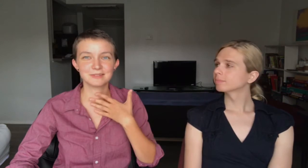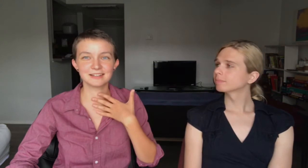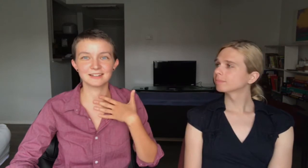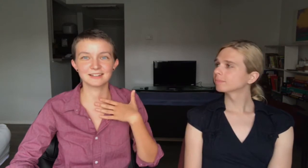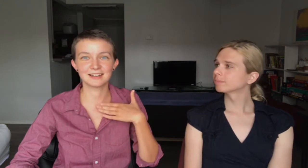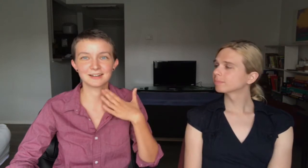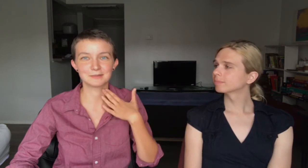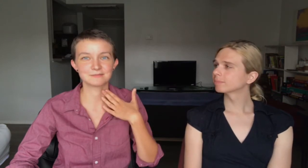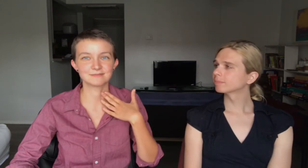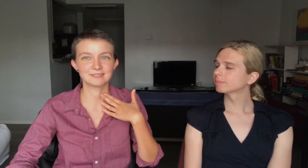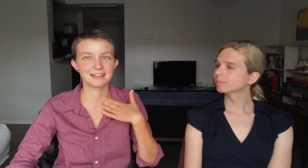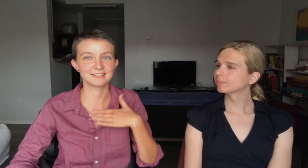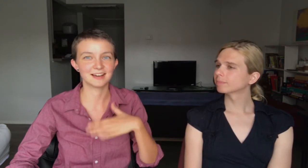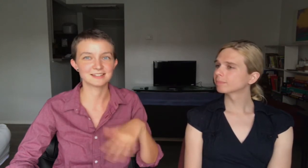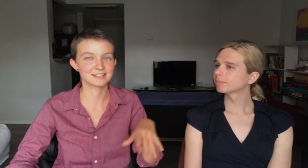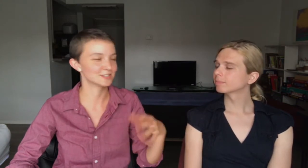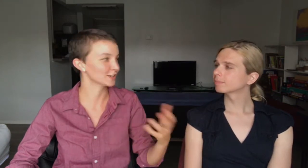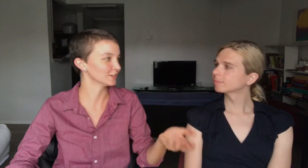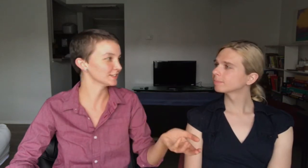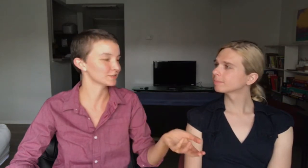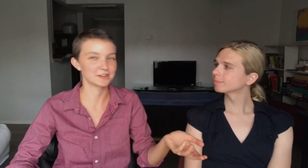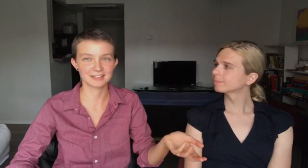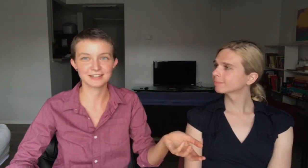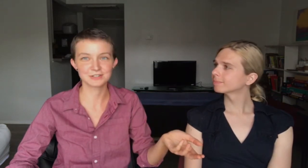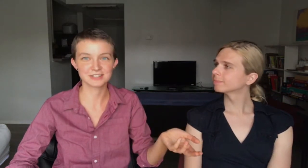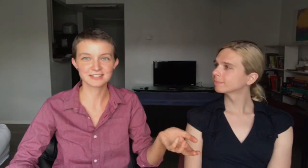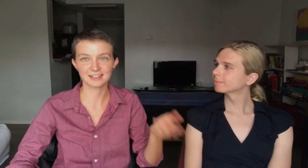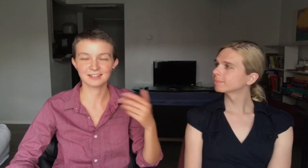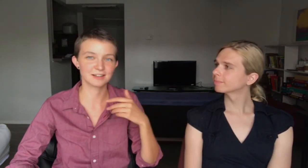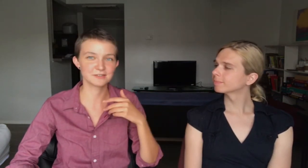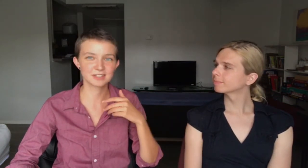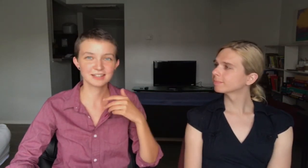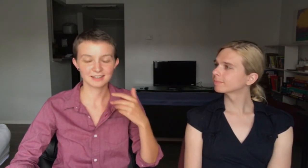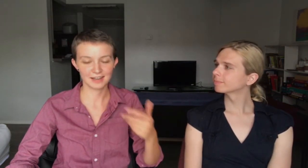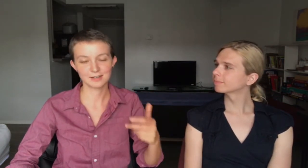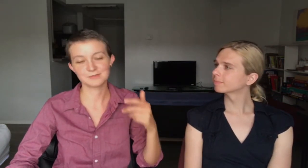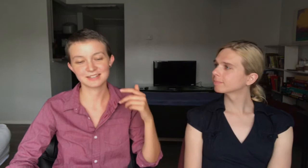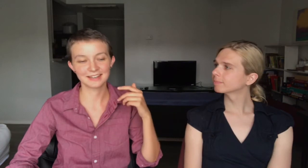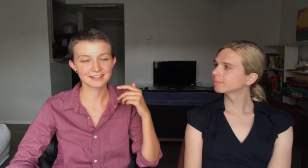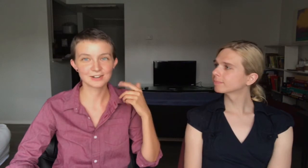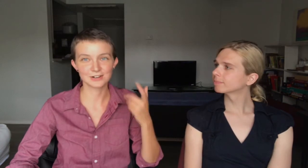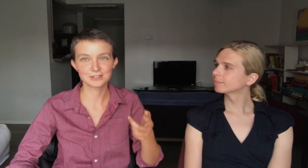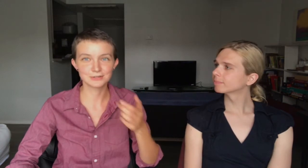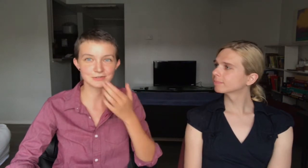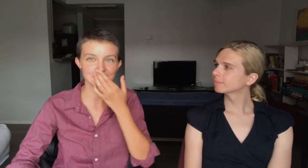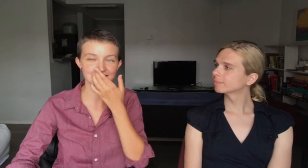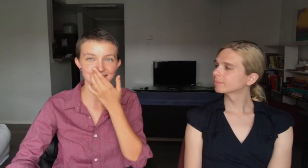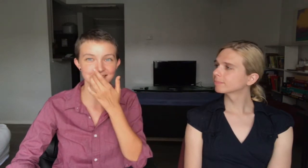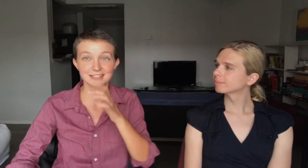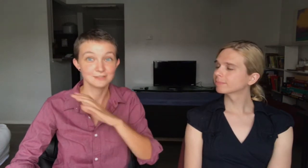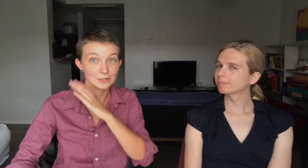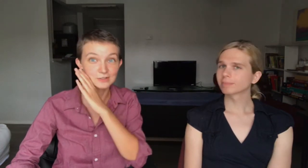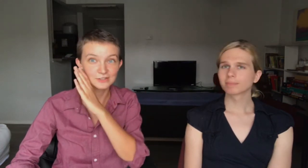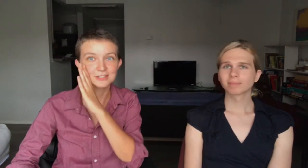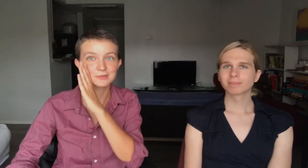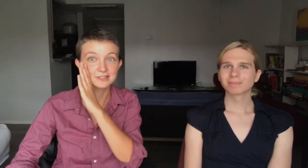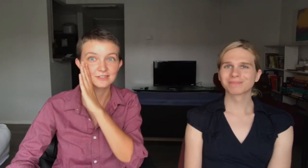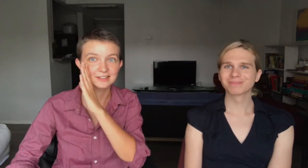Me. Um... And us in general. far as, like, interests. Like, loves games. And cartoons. And Steven Universe, specifically.